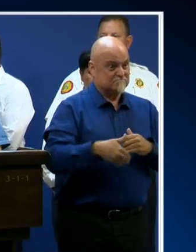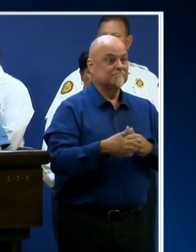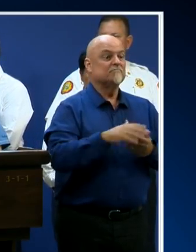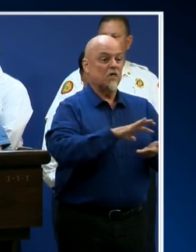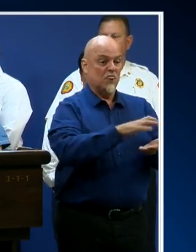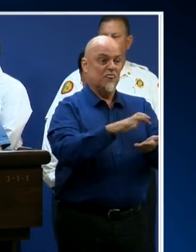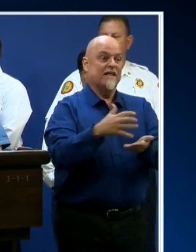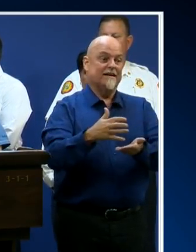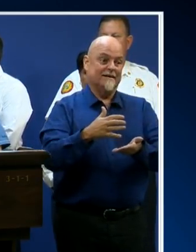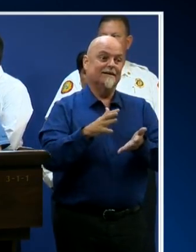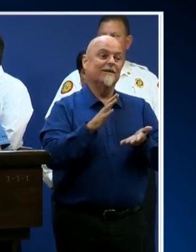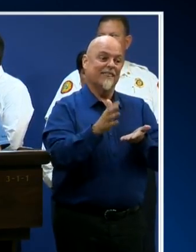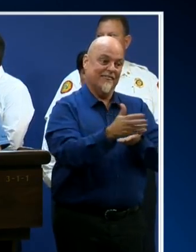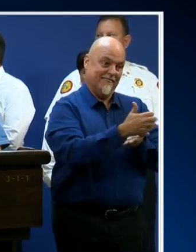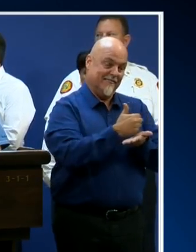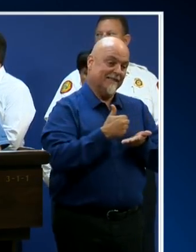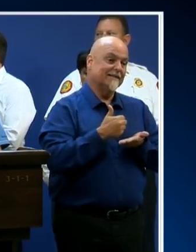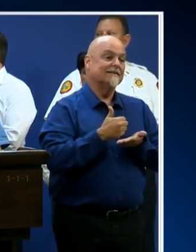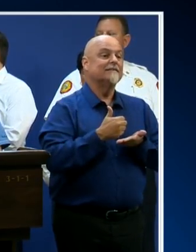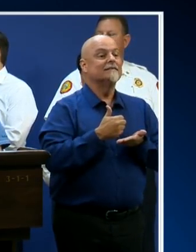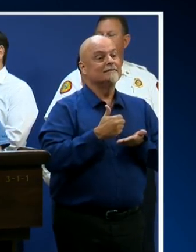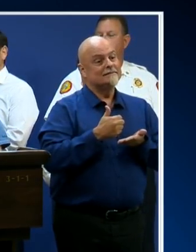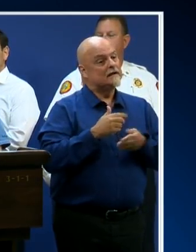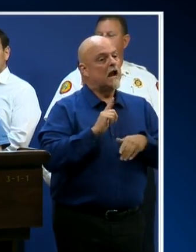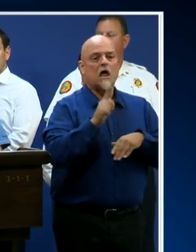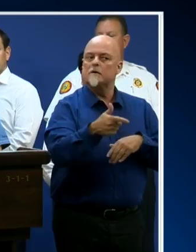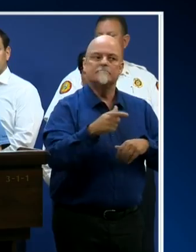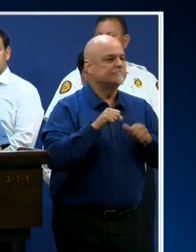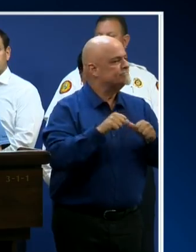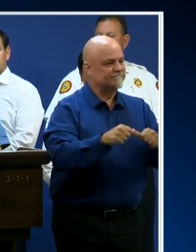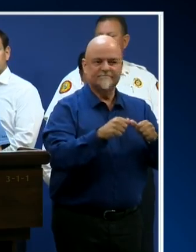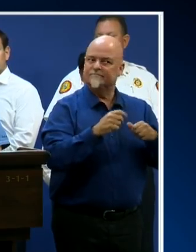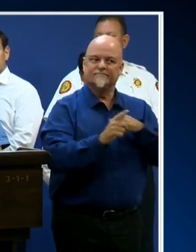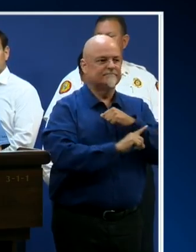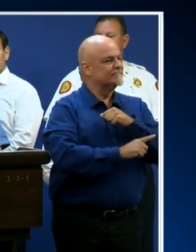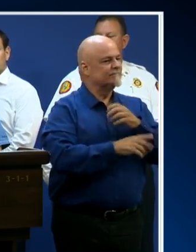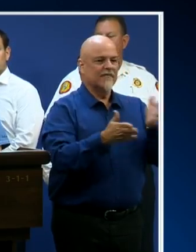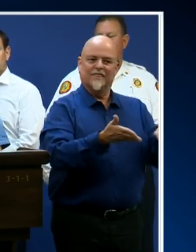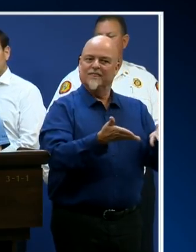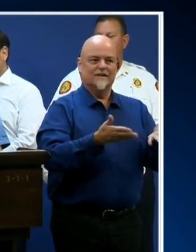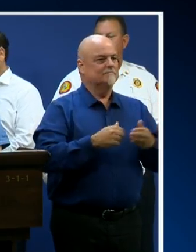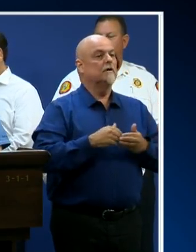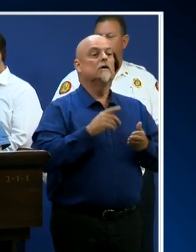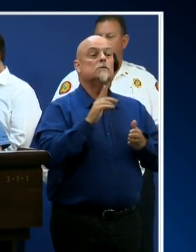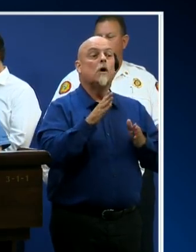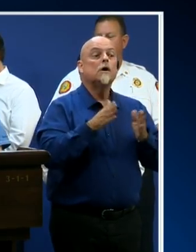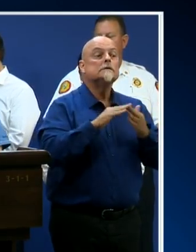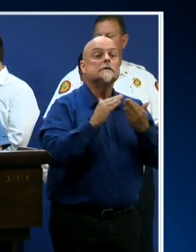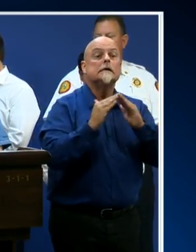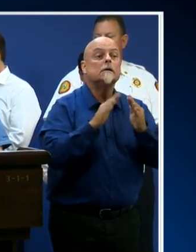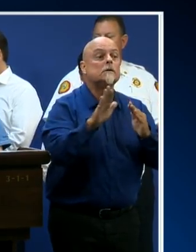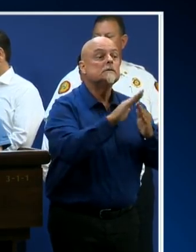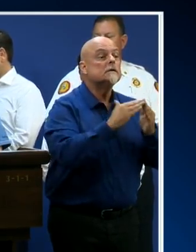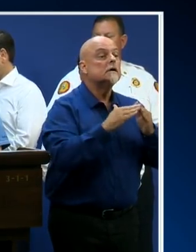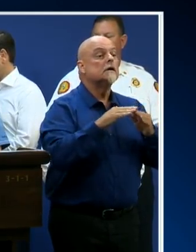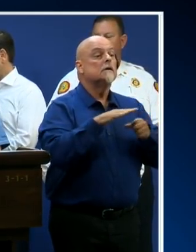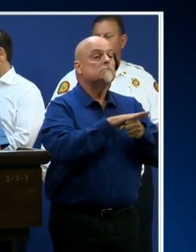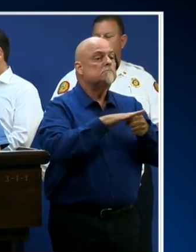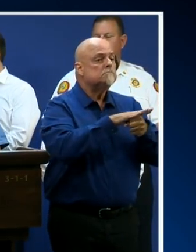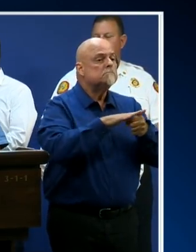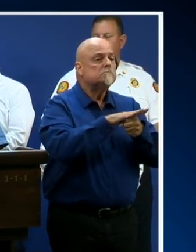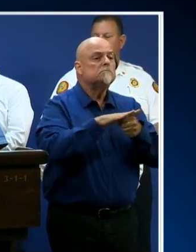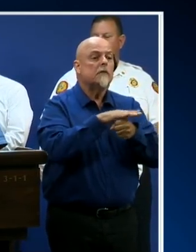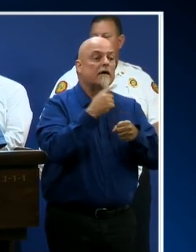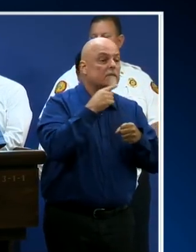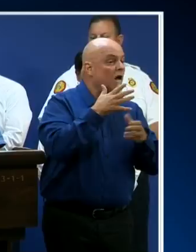and routed. If you live in a municipality, check with your city regarding waste pickup. Different municipalities have different